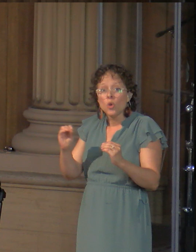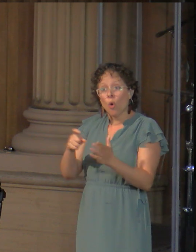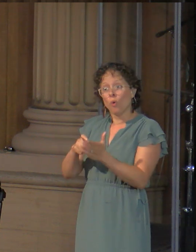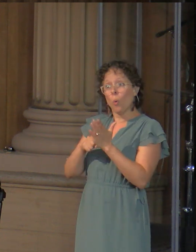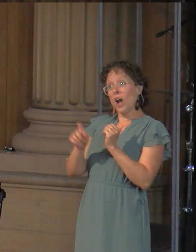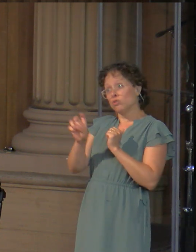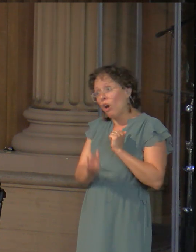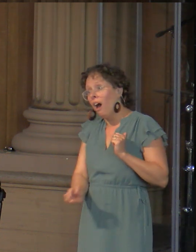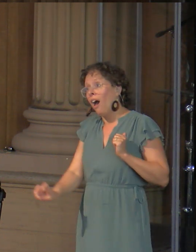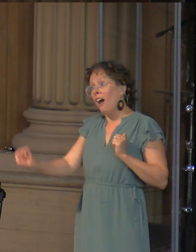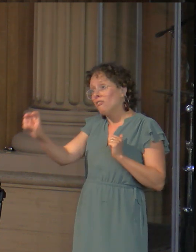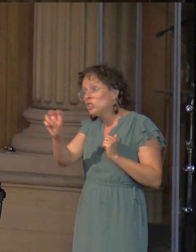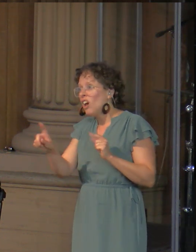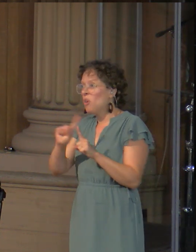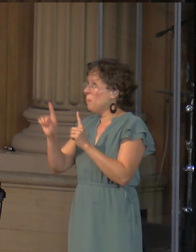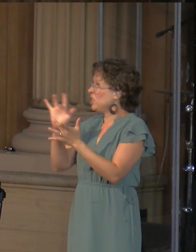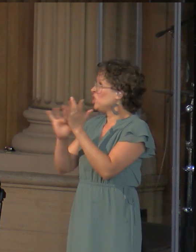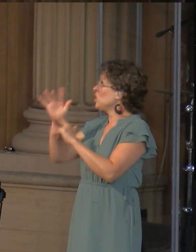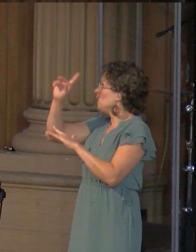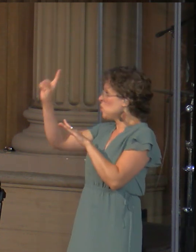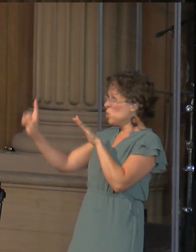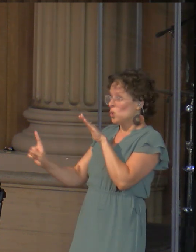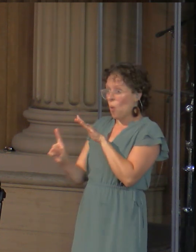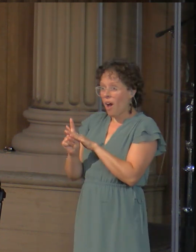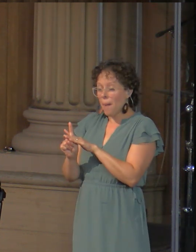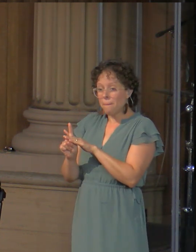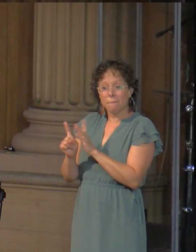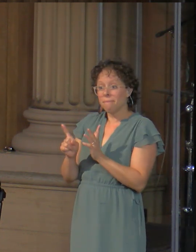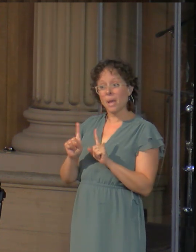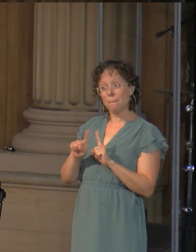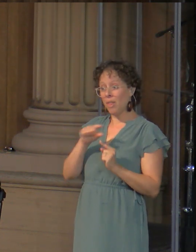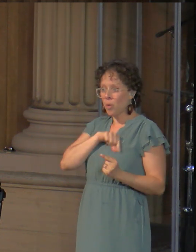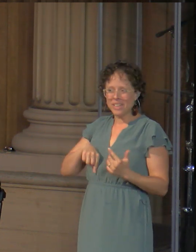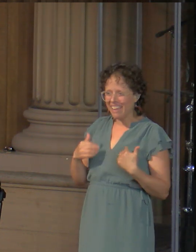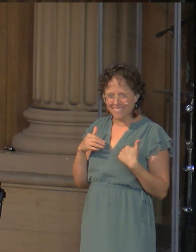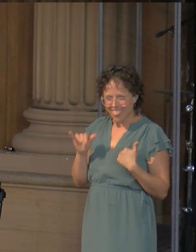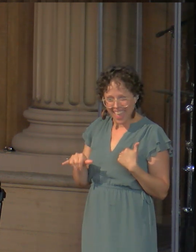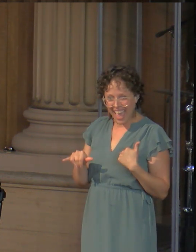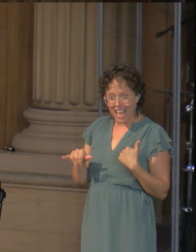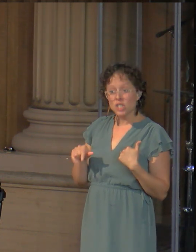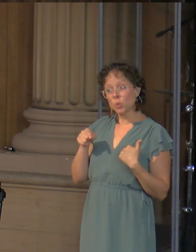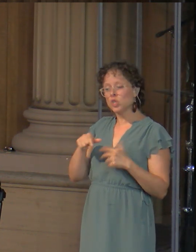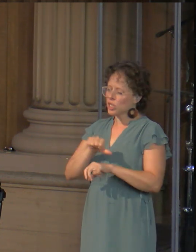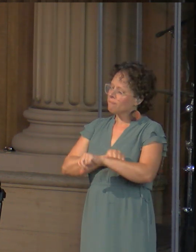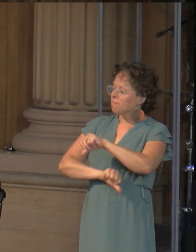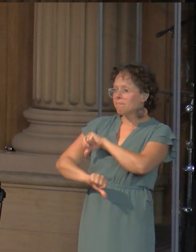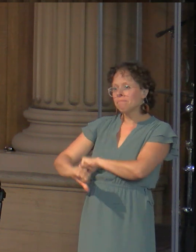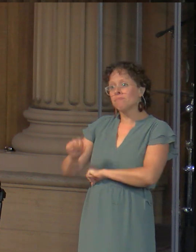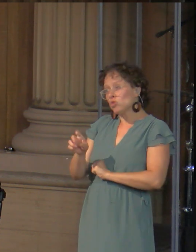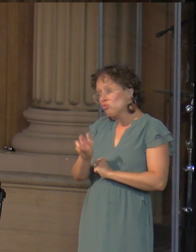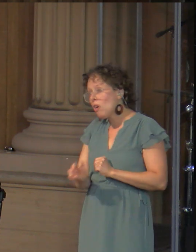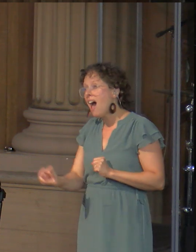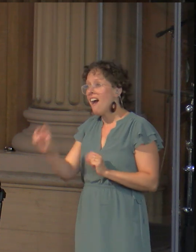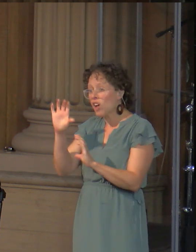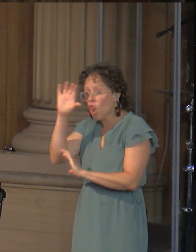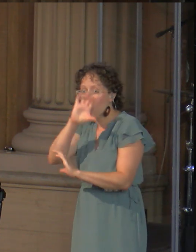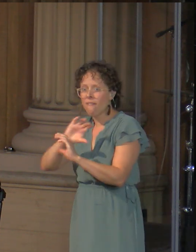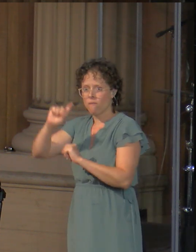to learn from him. But she did everything she possibly could to get wisdom. And here's wisdom personified living among them,